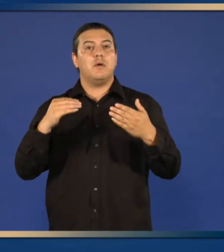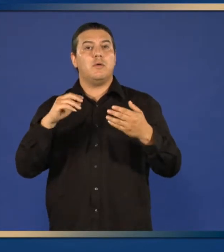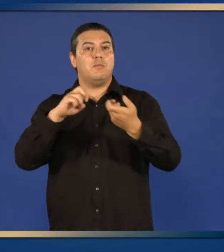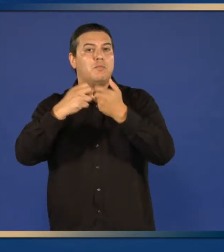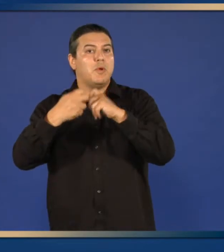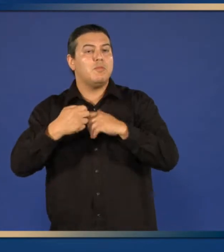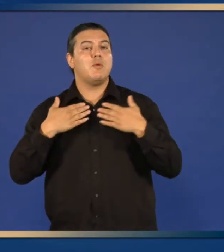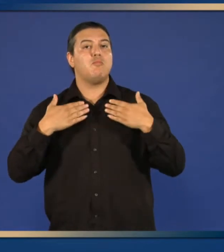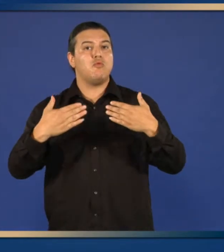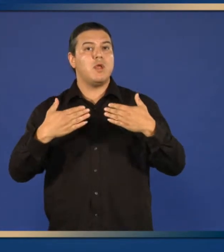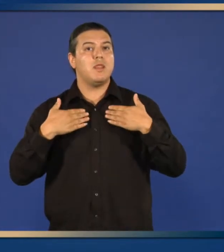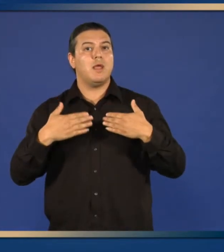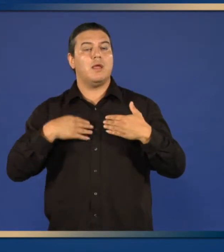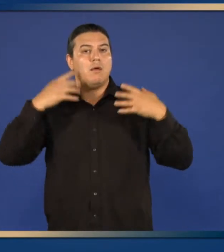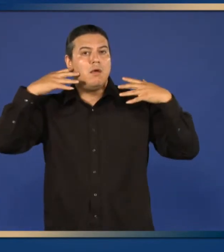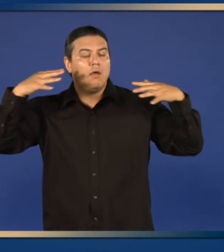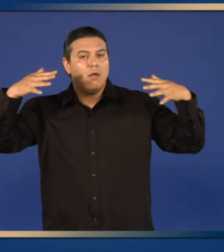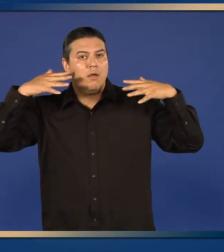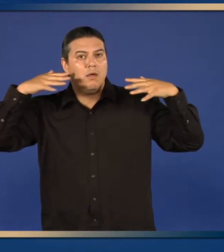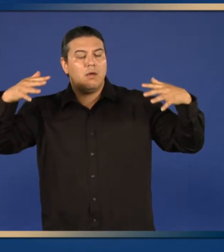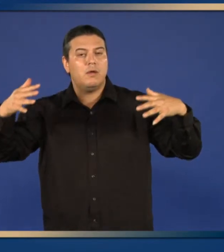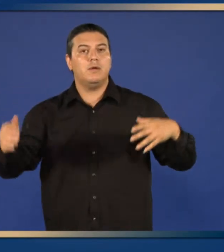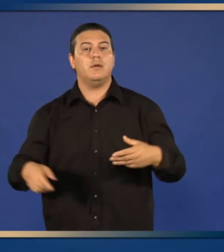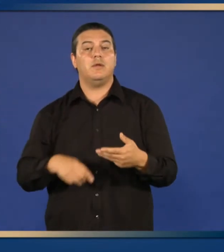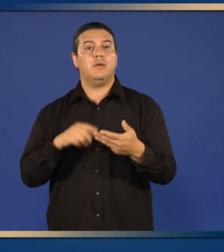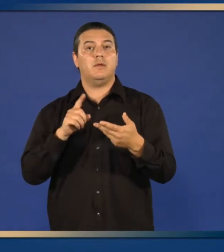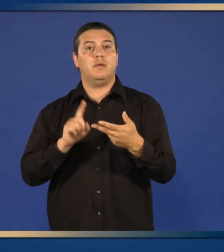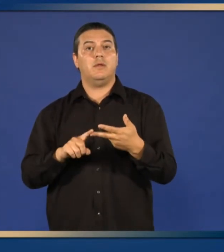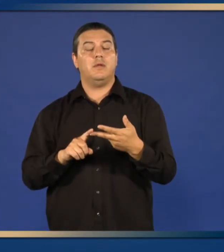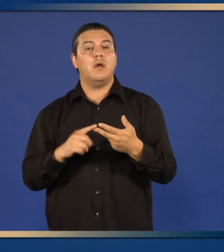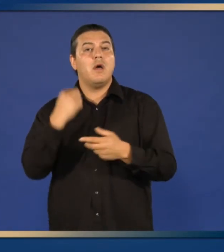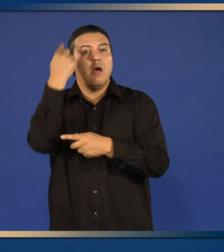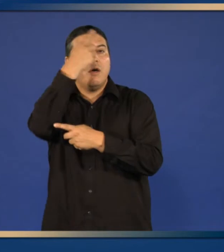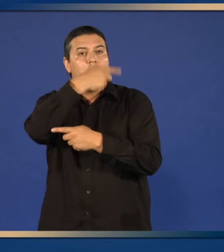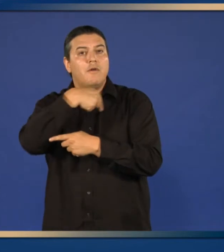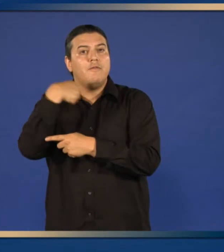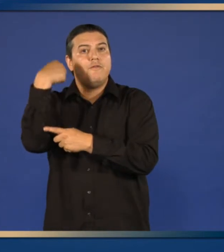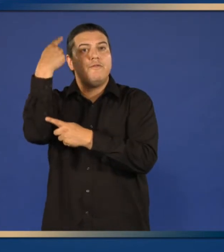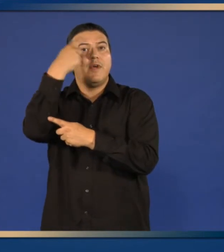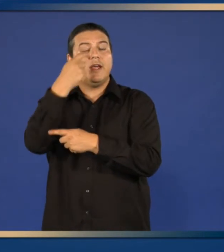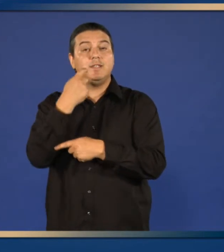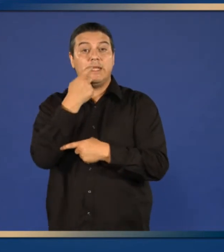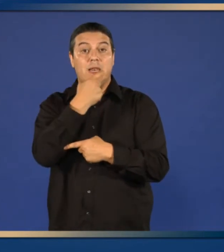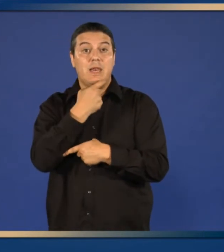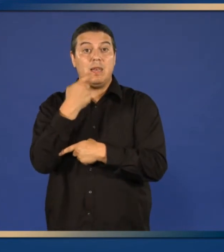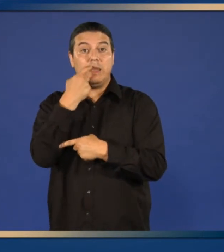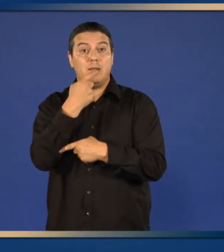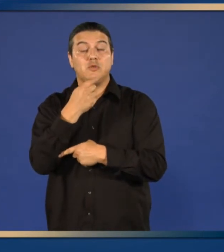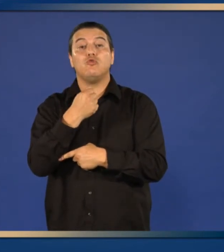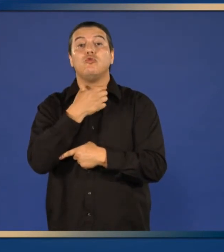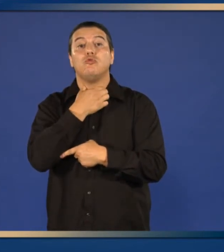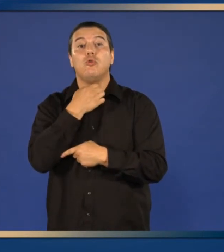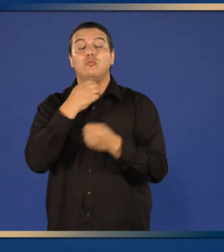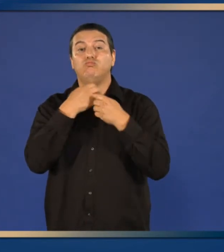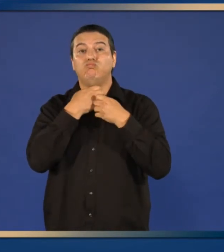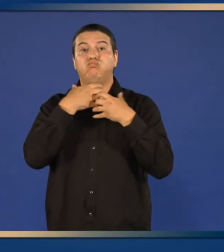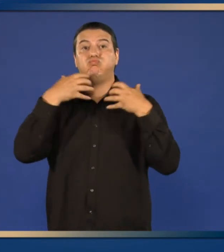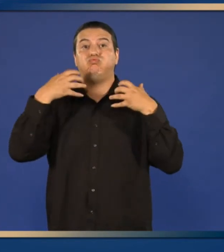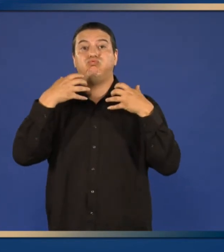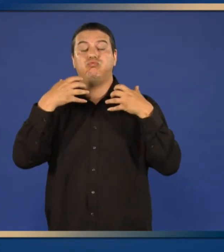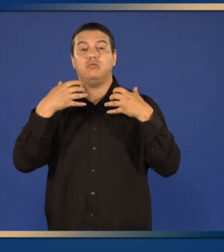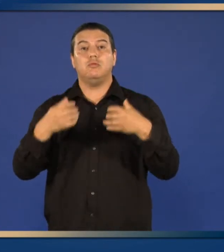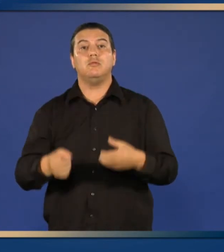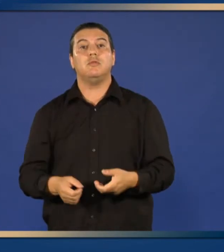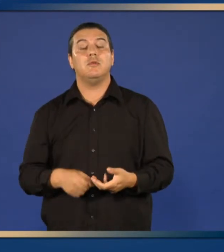wheezing or trouble breathing swelling of the face lips or throat